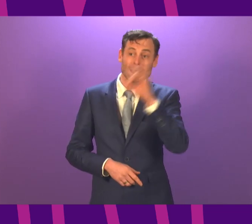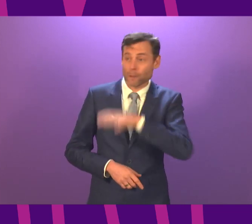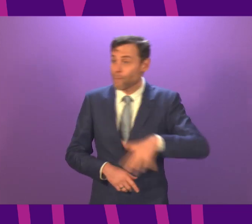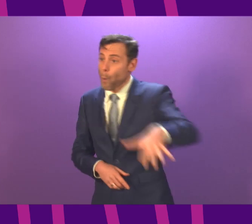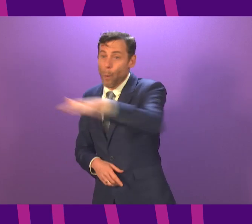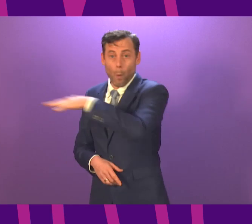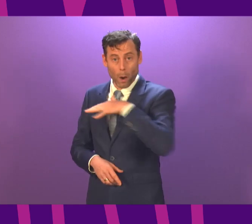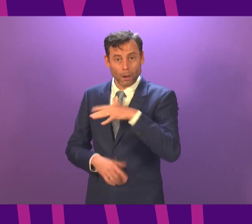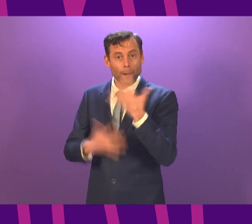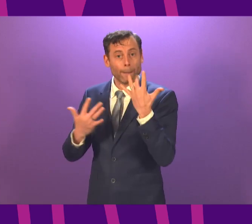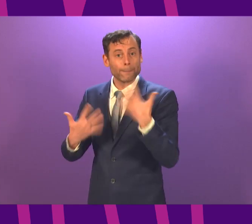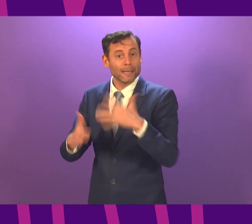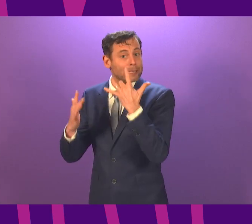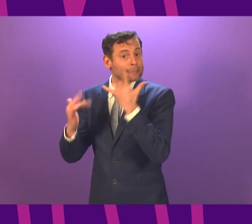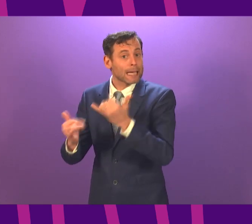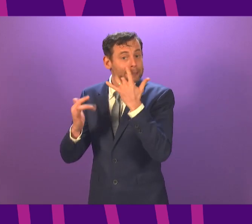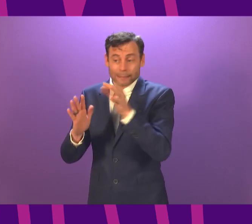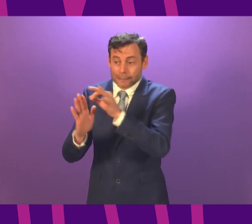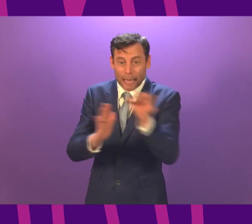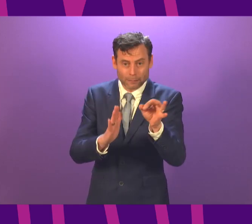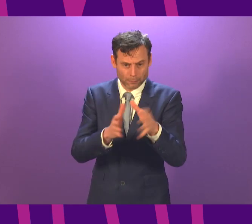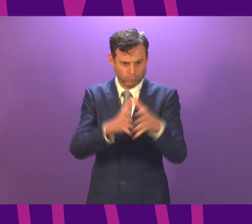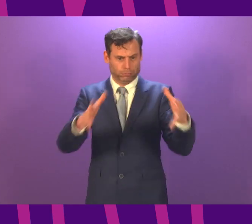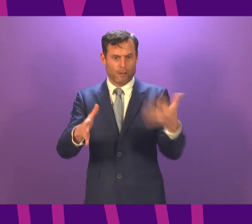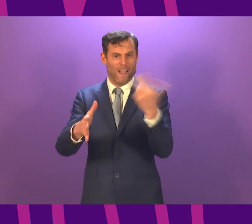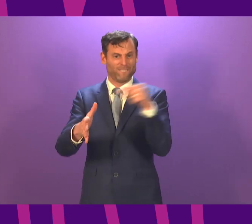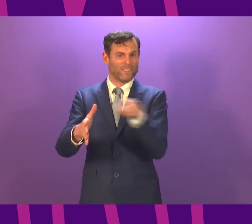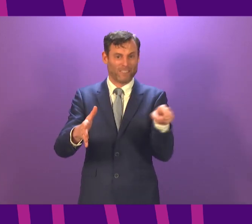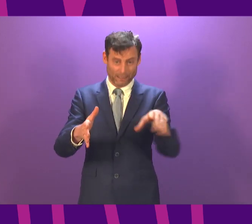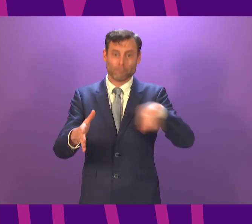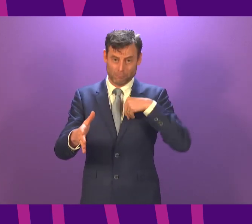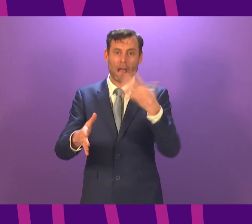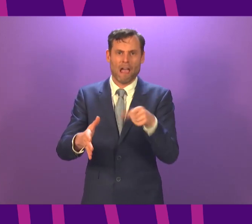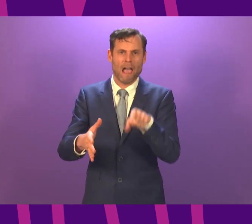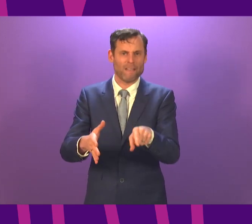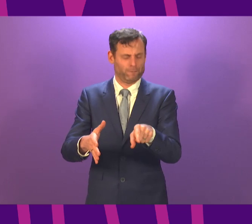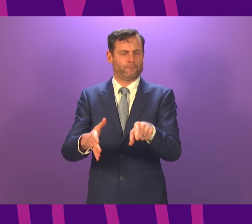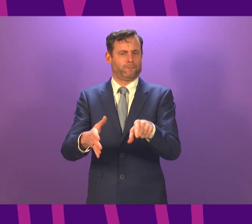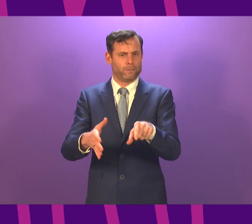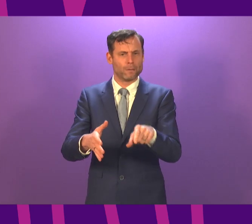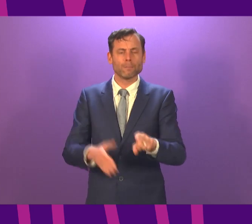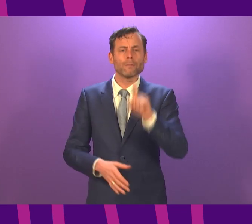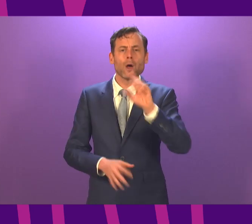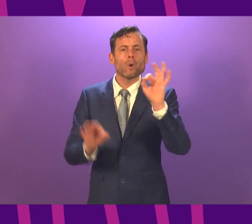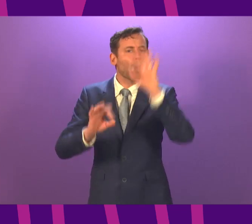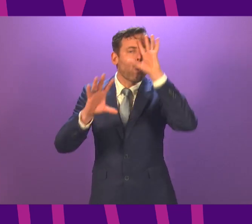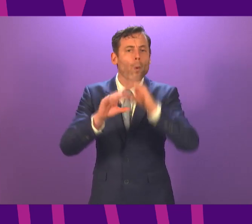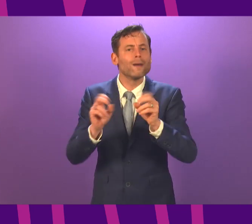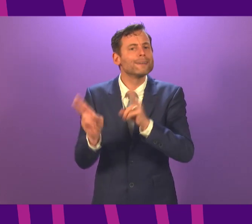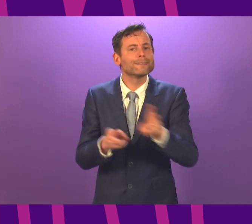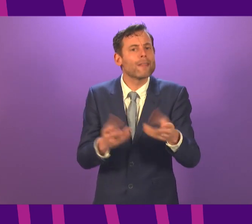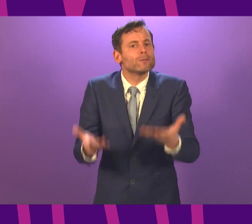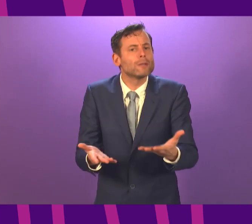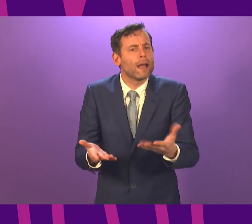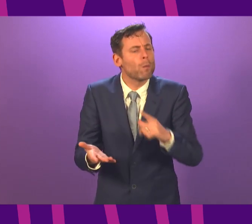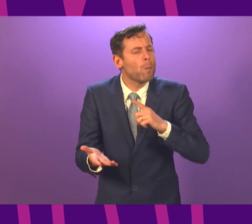the urgency of the situation. No new deaths were reported today, but that is because yesterday was a Sunday and registration offices